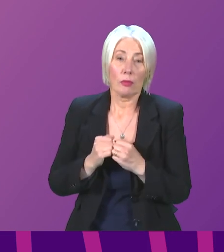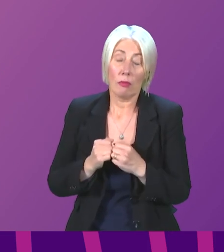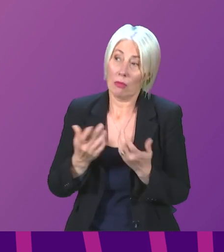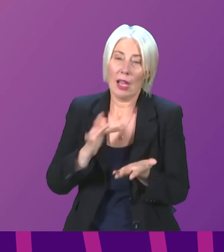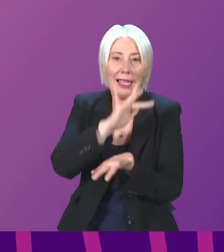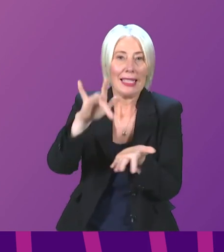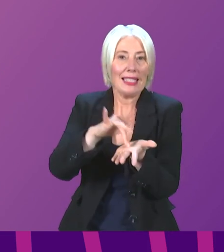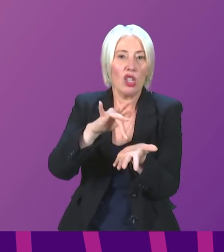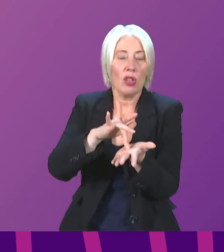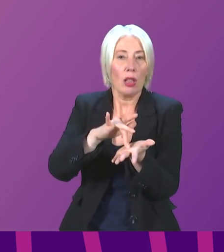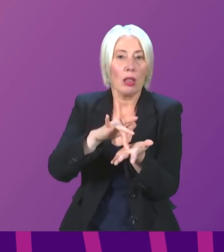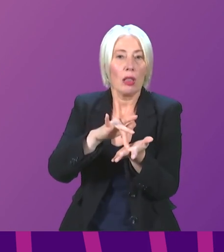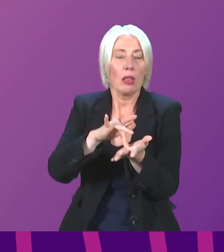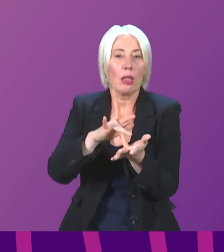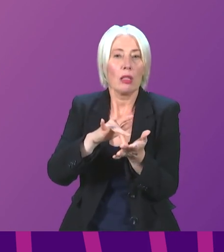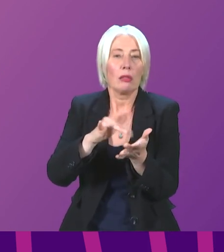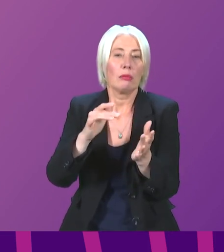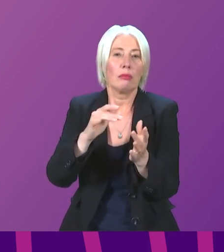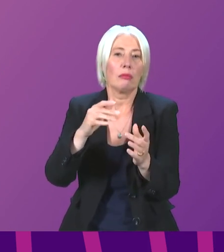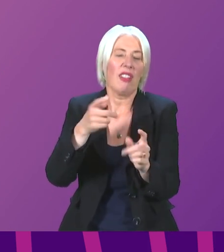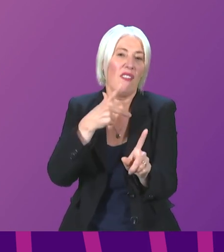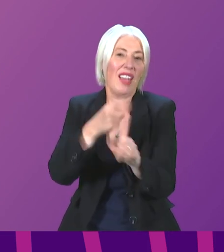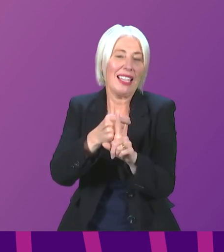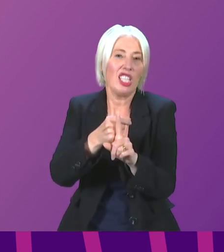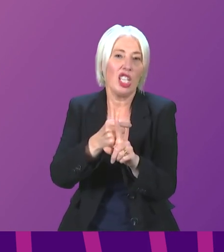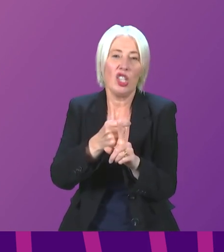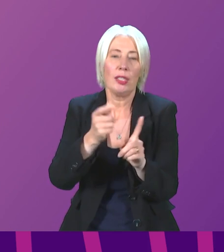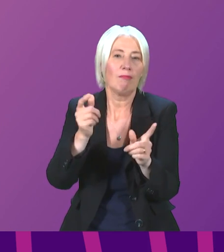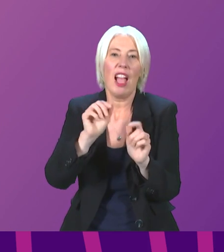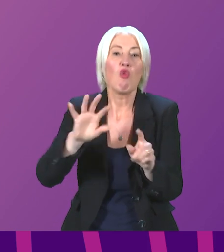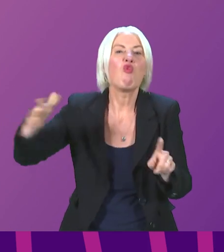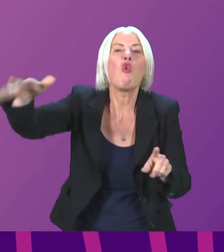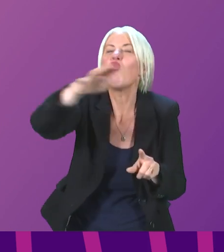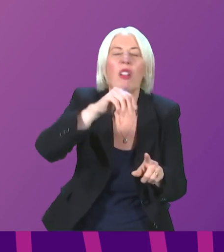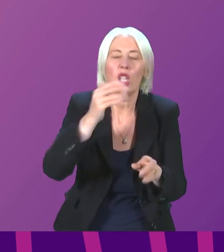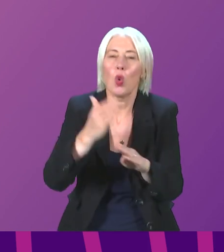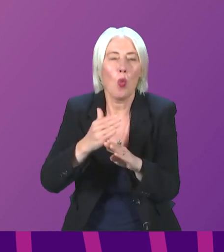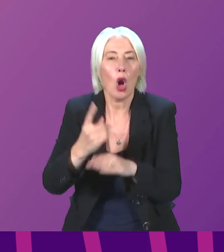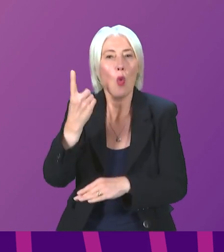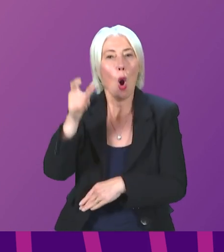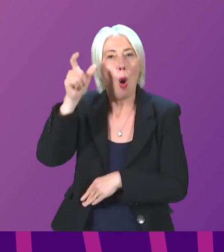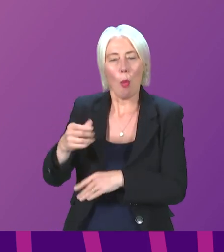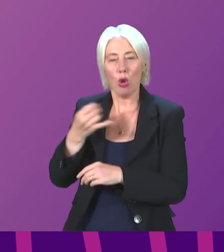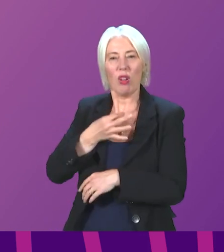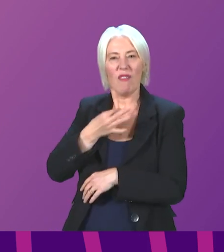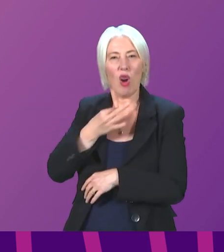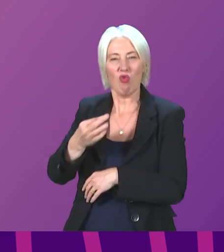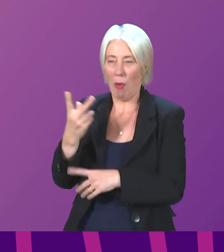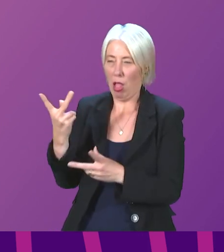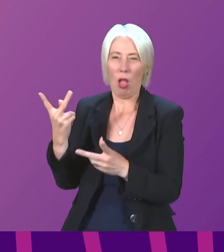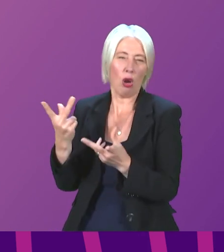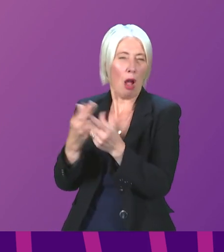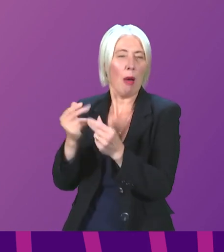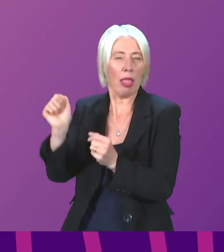Centralised vaccination centres simply don't work in rural areas. One house band and vulnerable elderly couple in